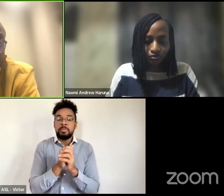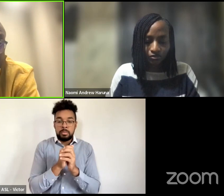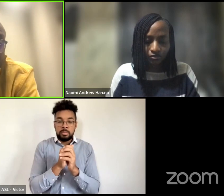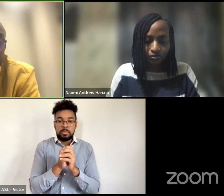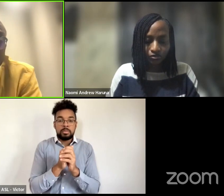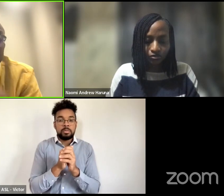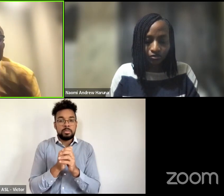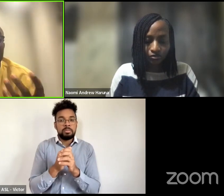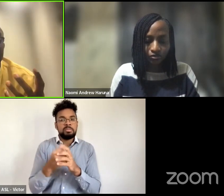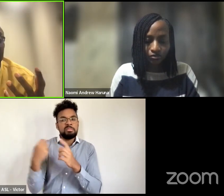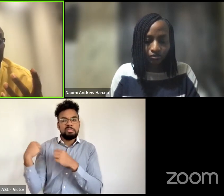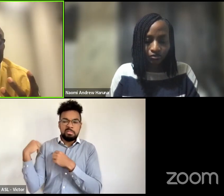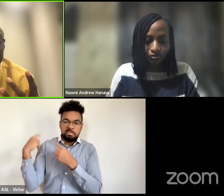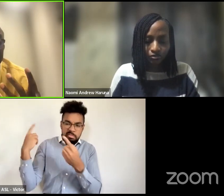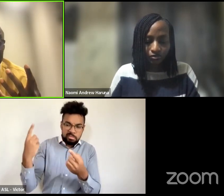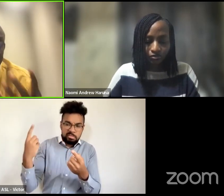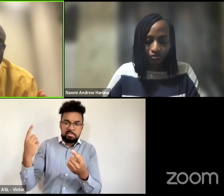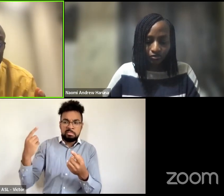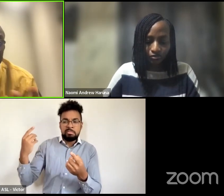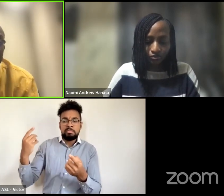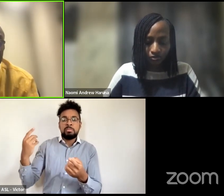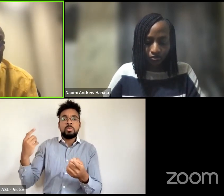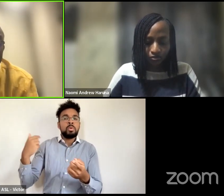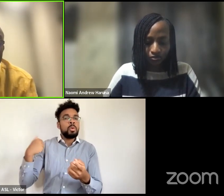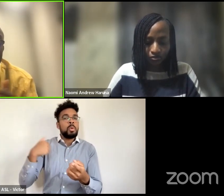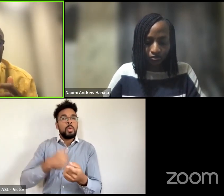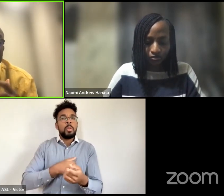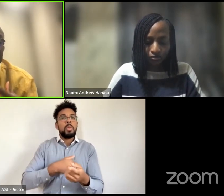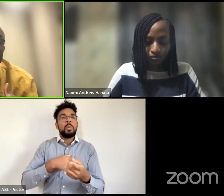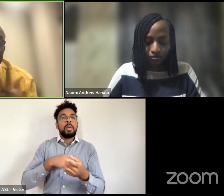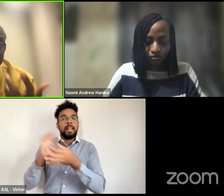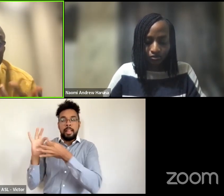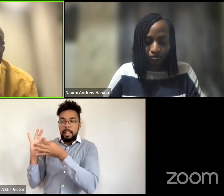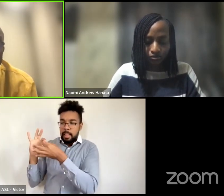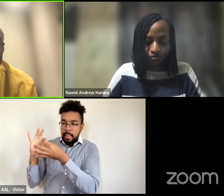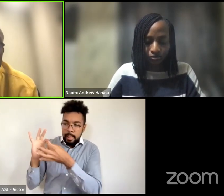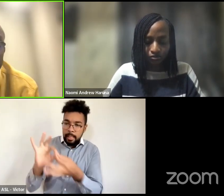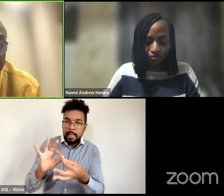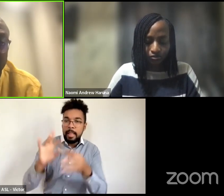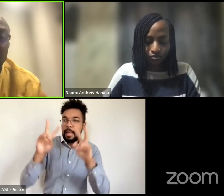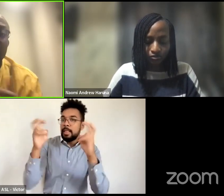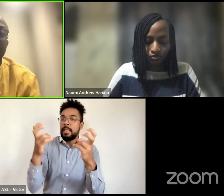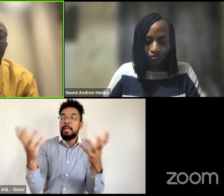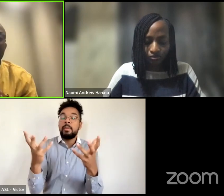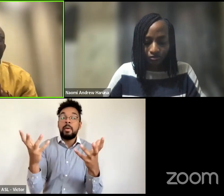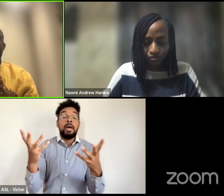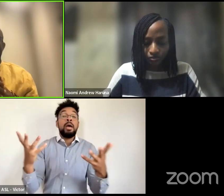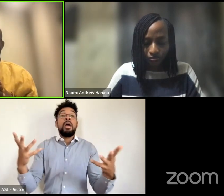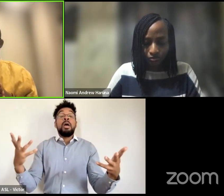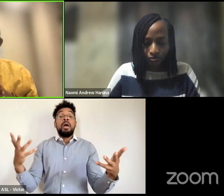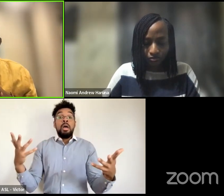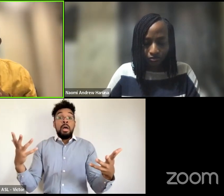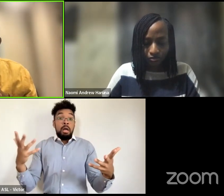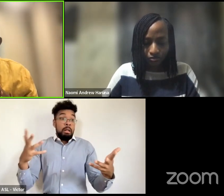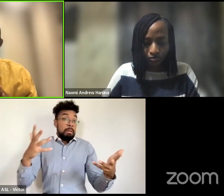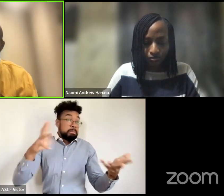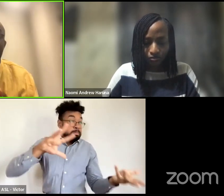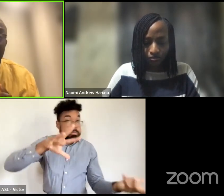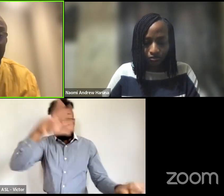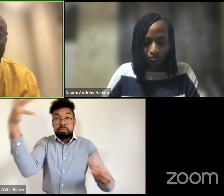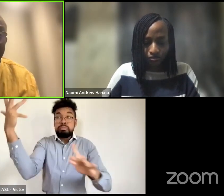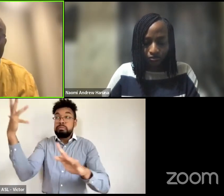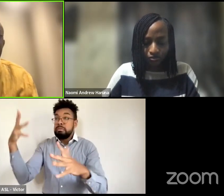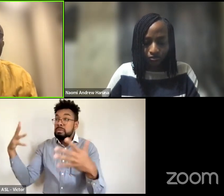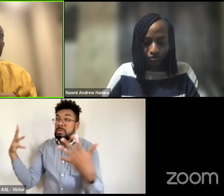series we've been carrying this idea of care that in the midst of the chaos and the fear that uh